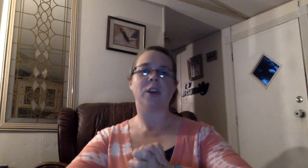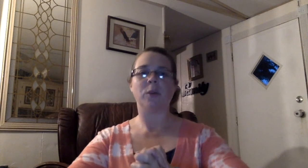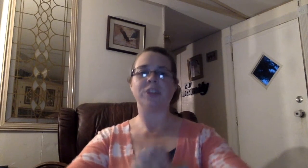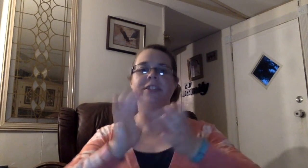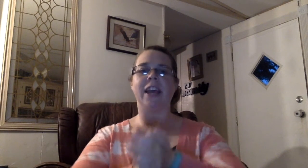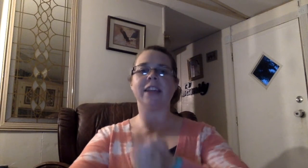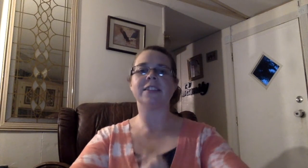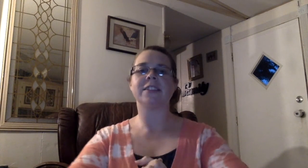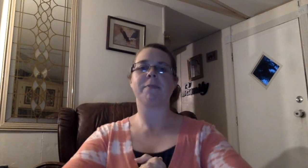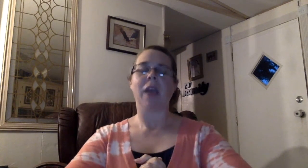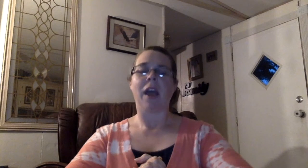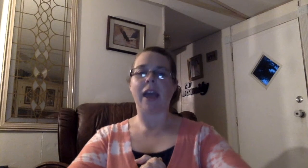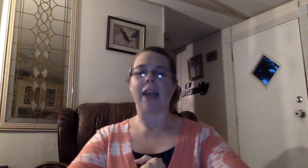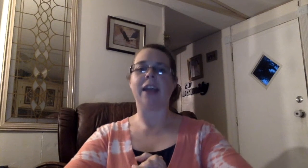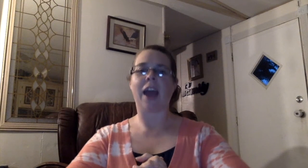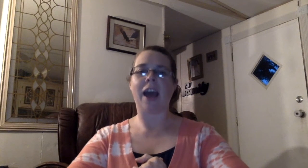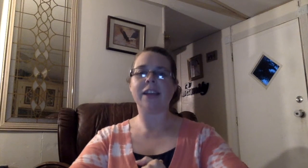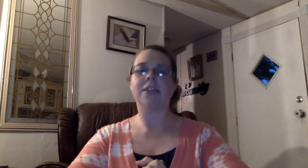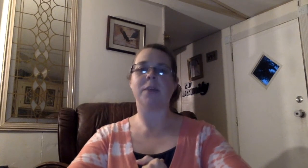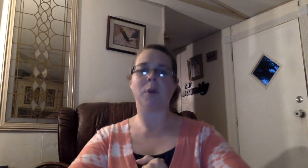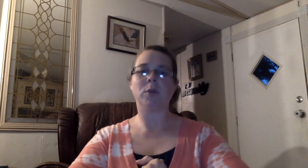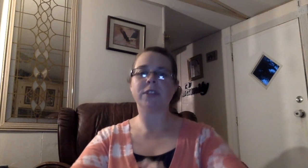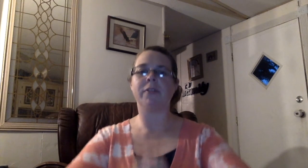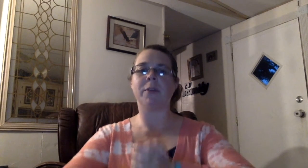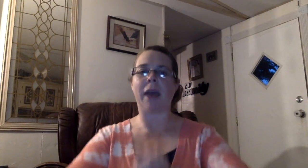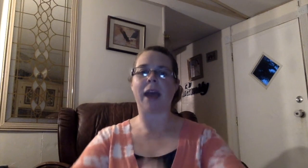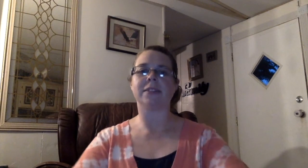which is dense, and has most of the mass.